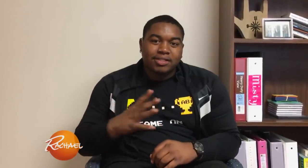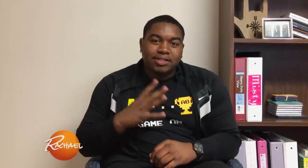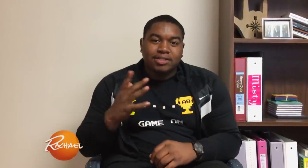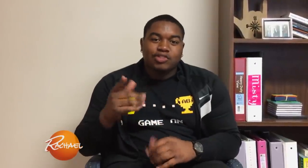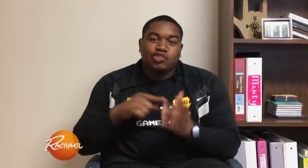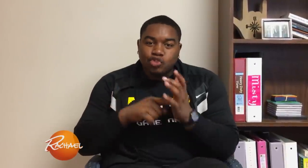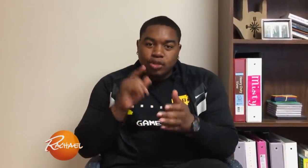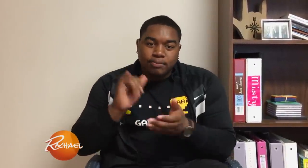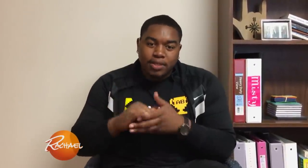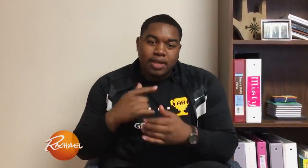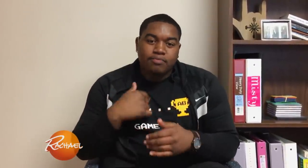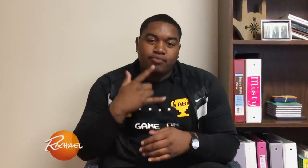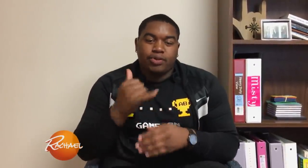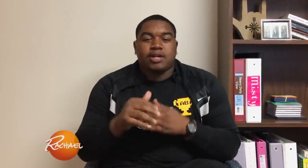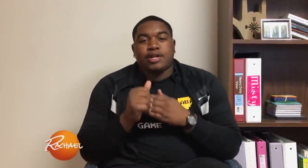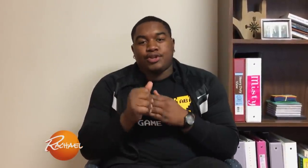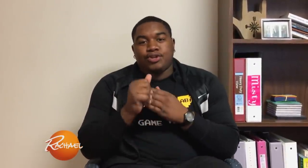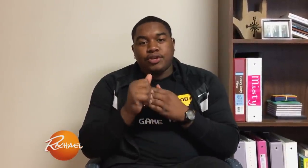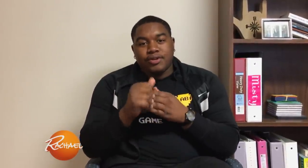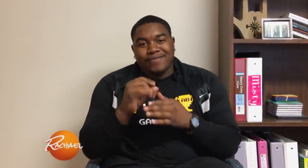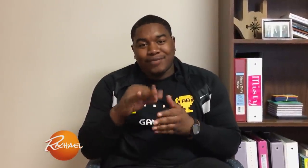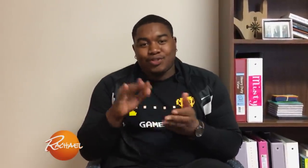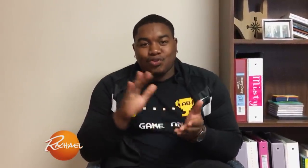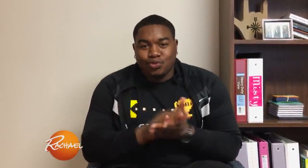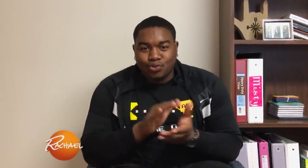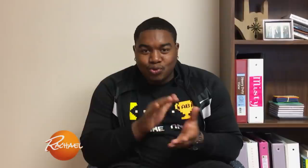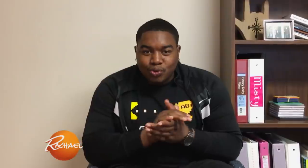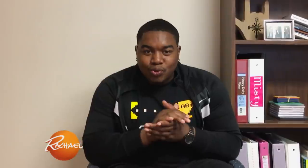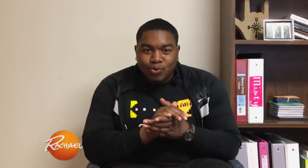a responsibility at school to be on the basketball team as a leader.